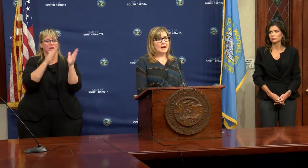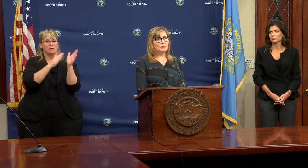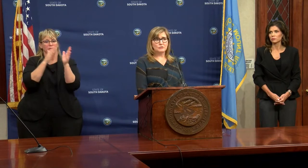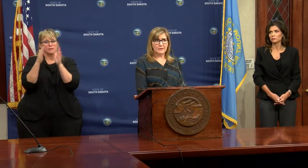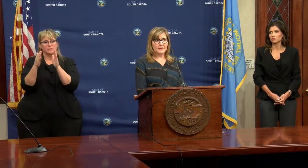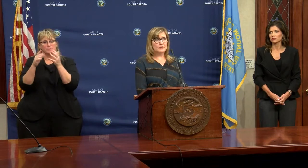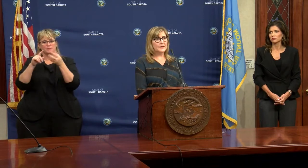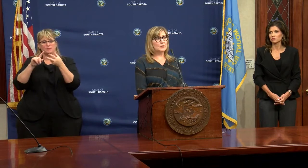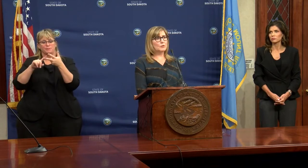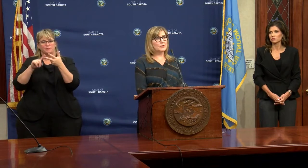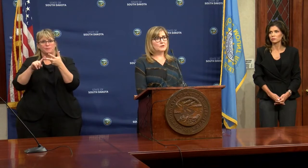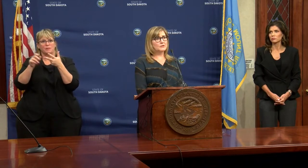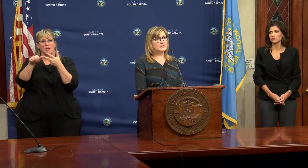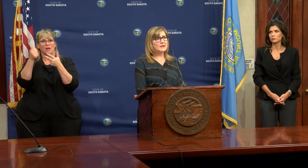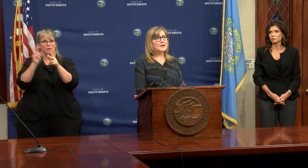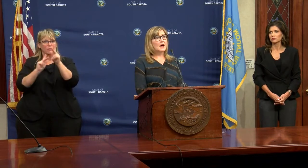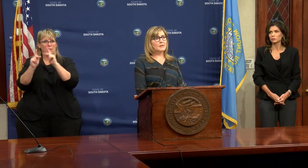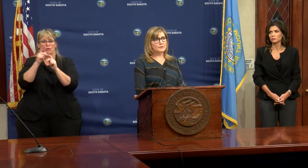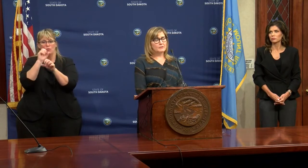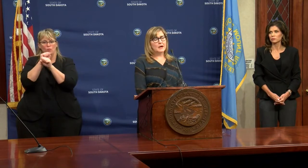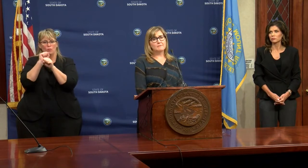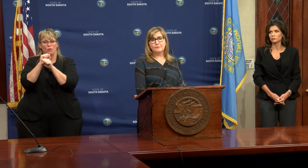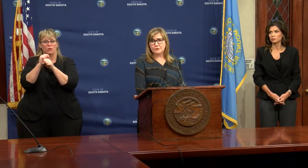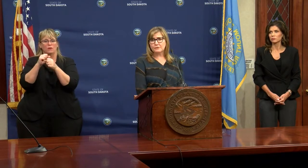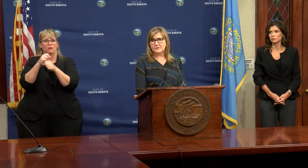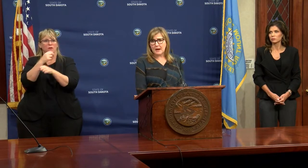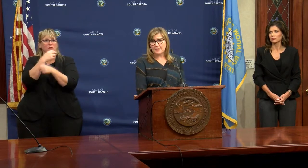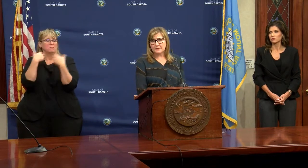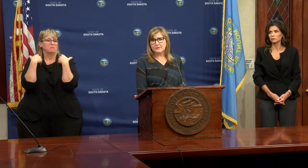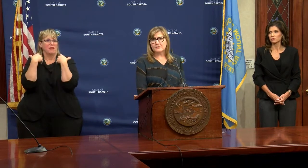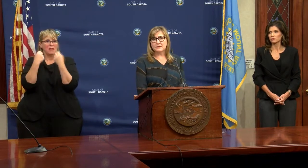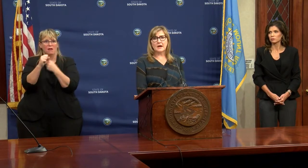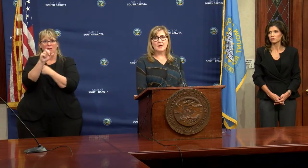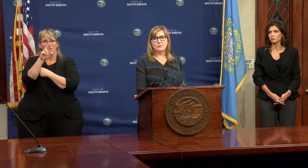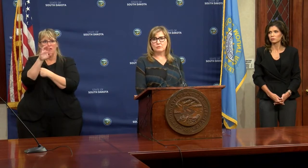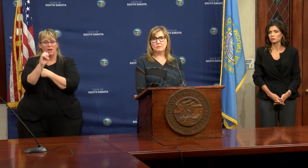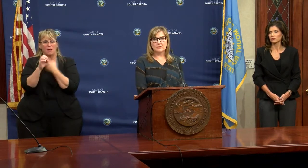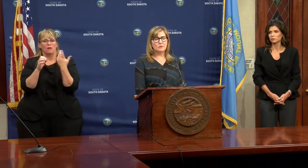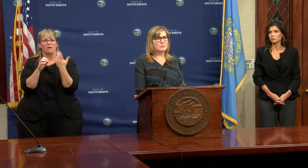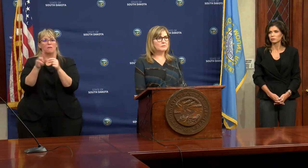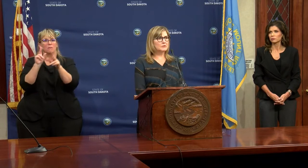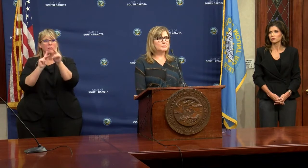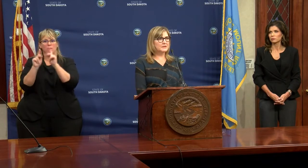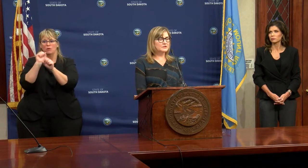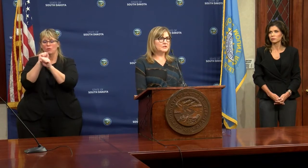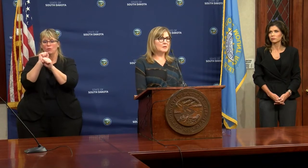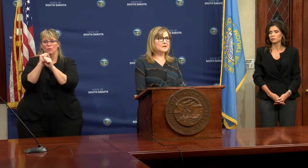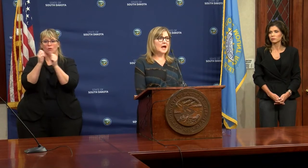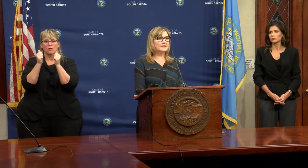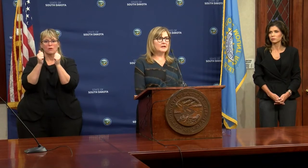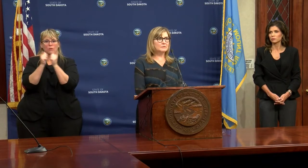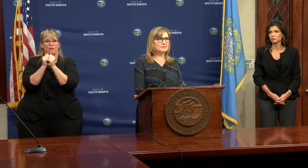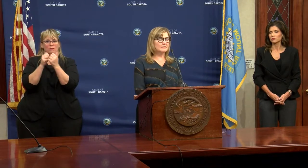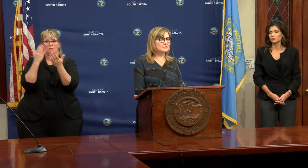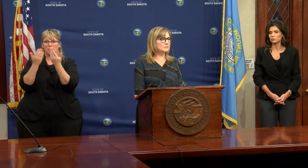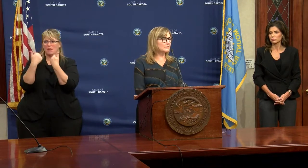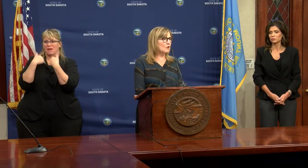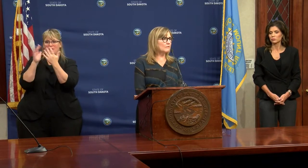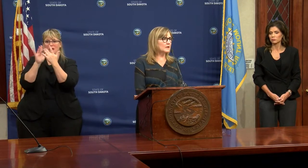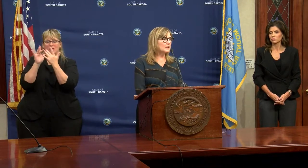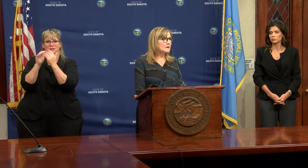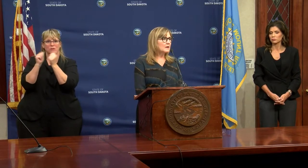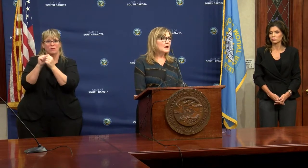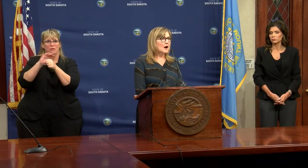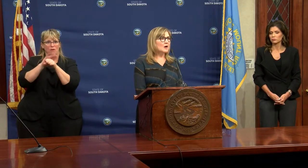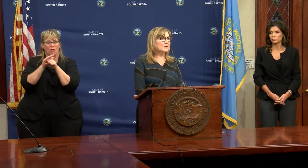will expand out to other healthcare workers, other first responders, who, you know, would potentially come into contact with individuals